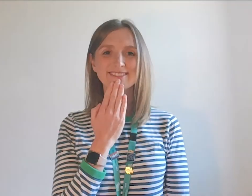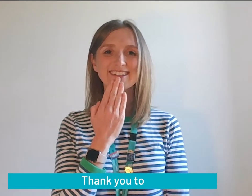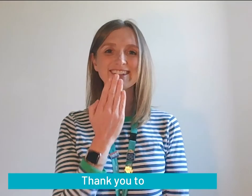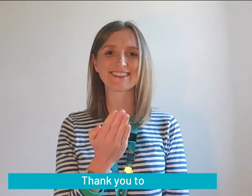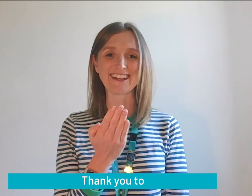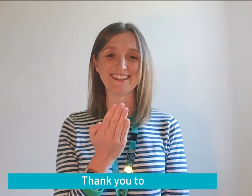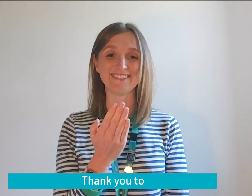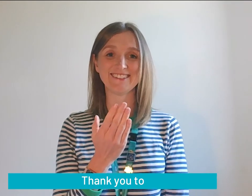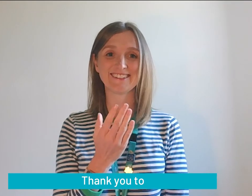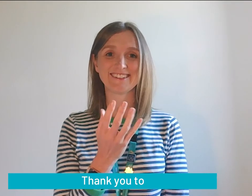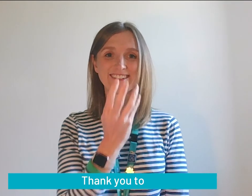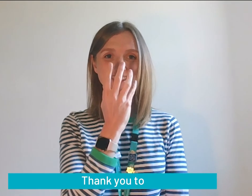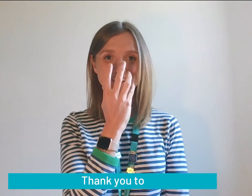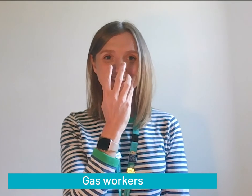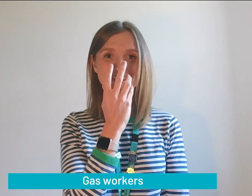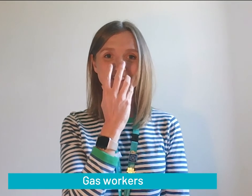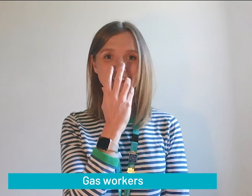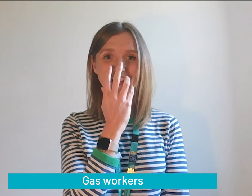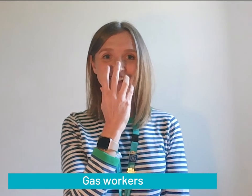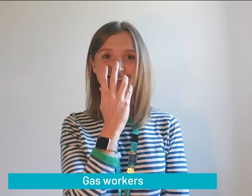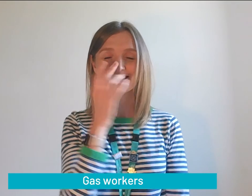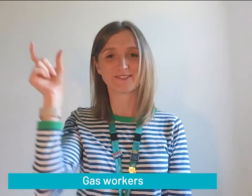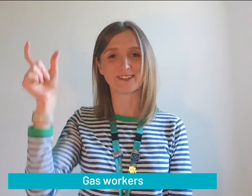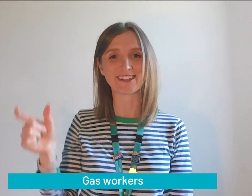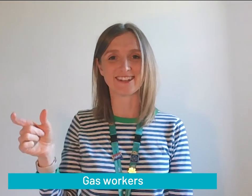Thank you to the gas workers.